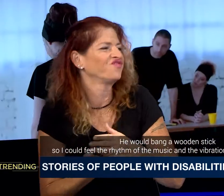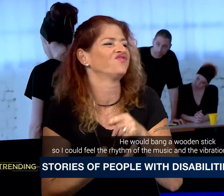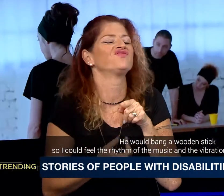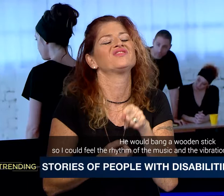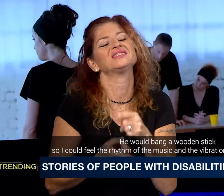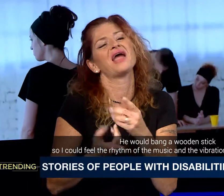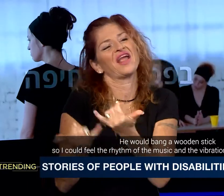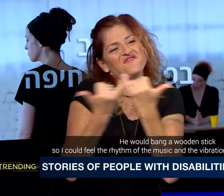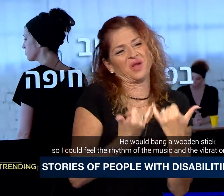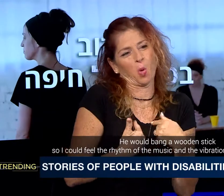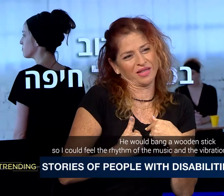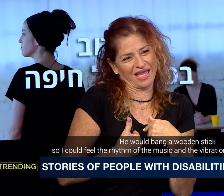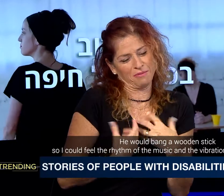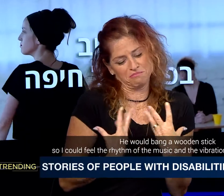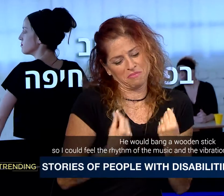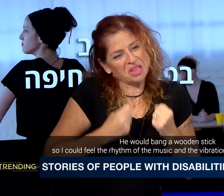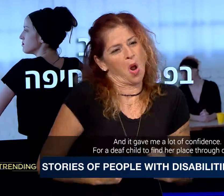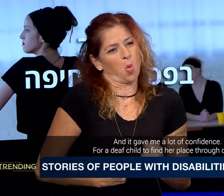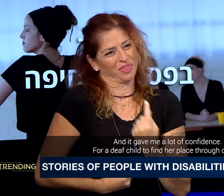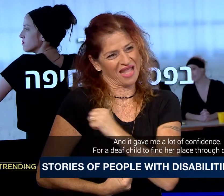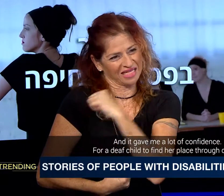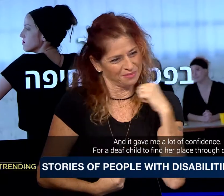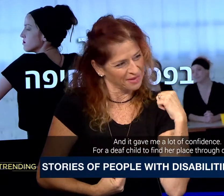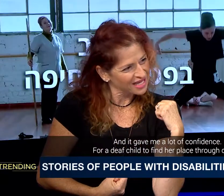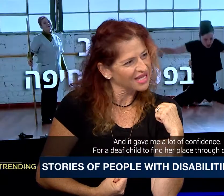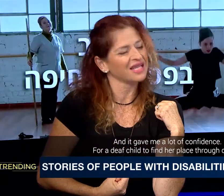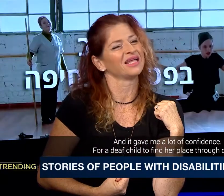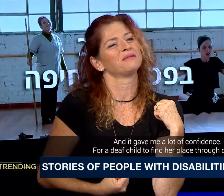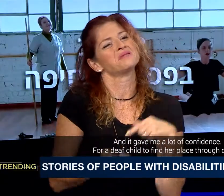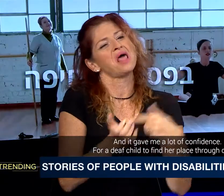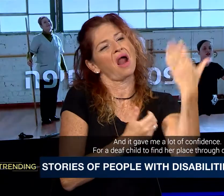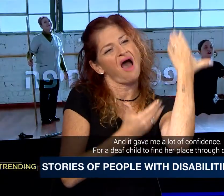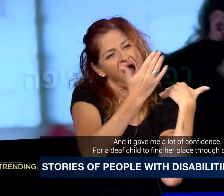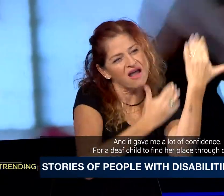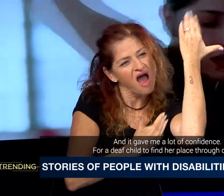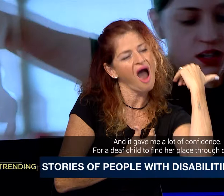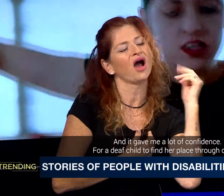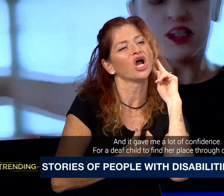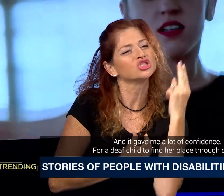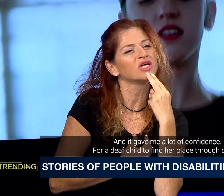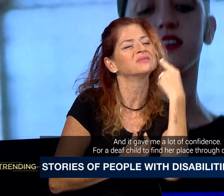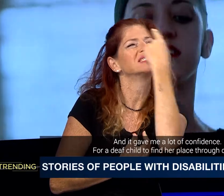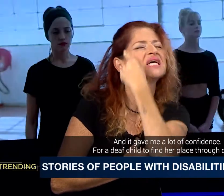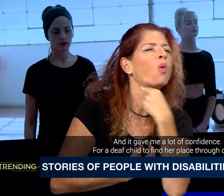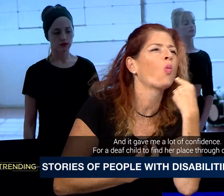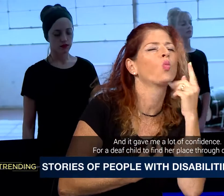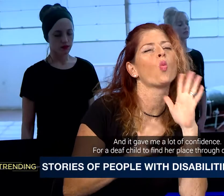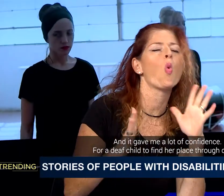music. I could feel the rhythm. And it gave me a lot of confidence because those days, people, people, the identity